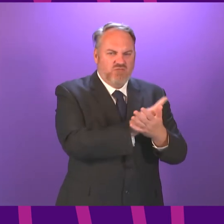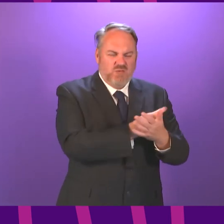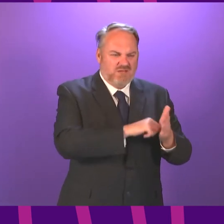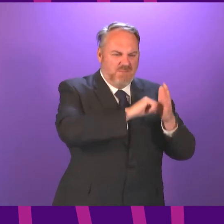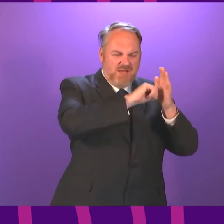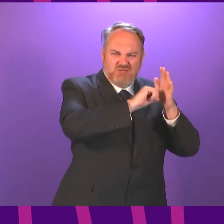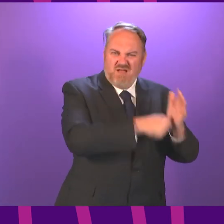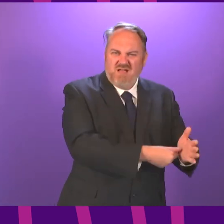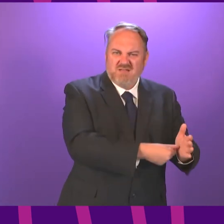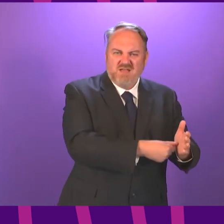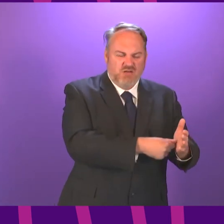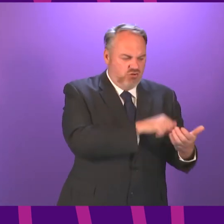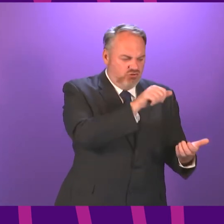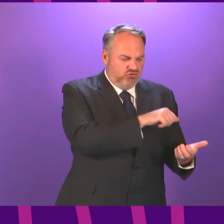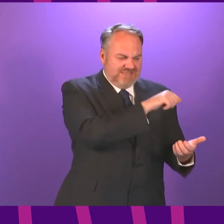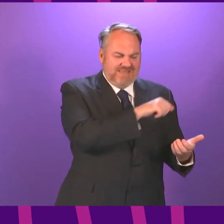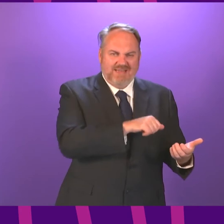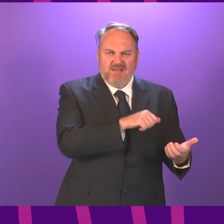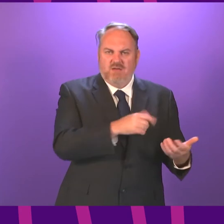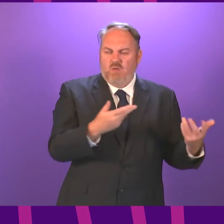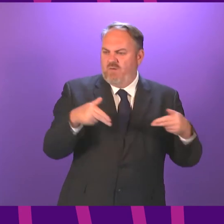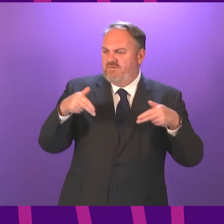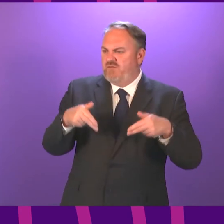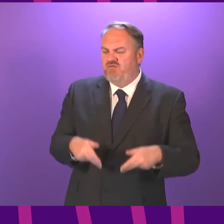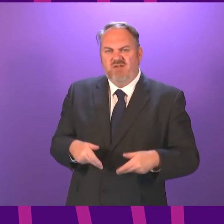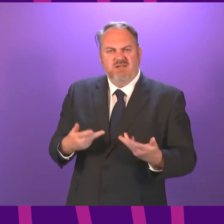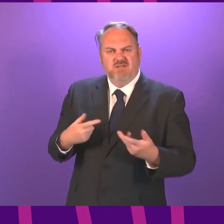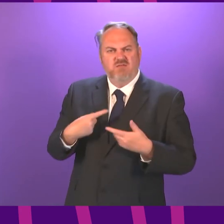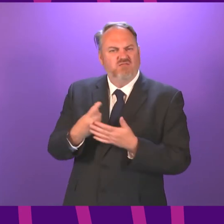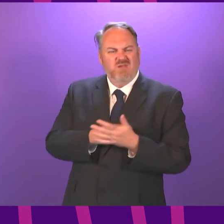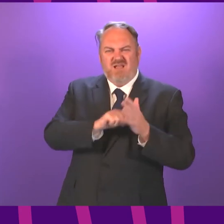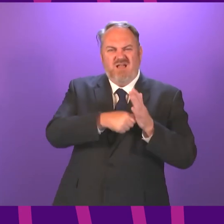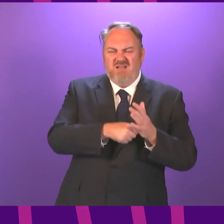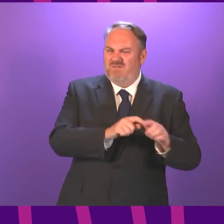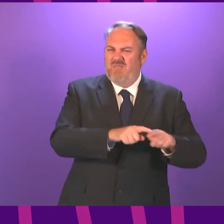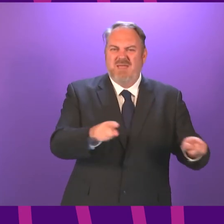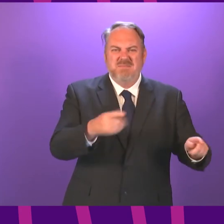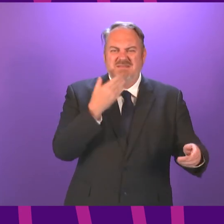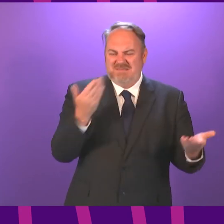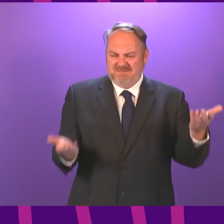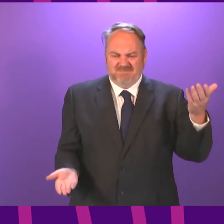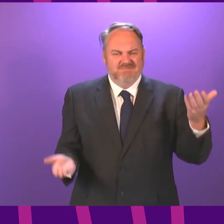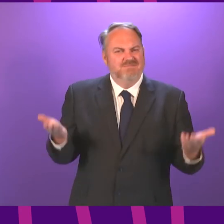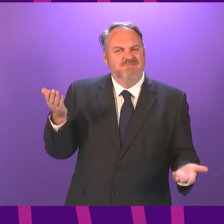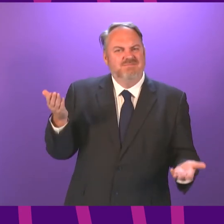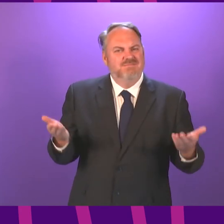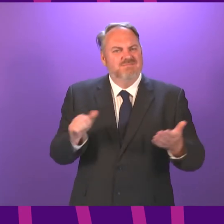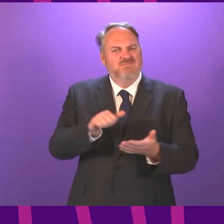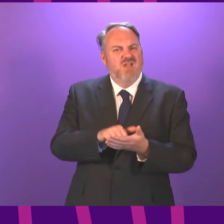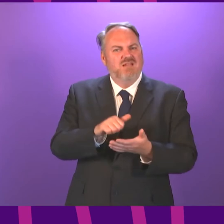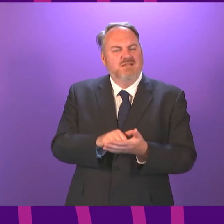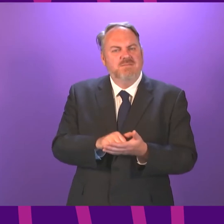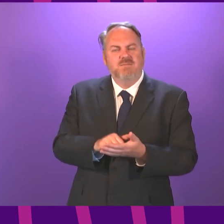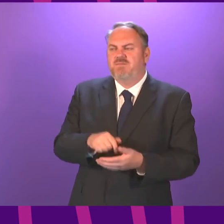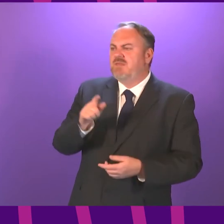re-examine the limits on weddings and funerals for areas in Level 2? What specific reasons are there for the ongoing restrictions